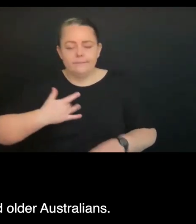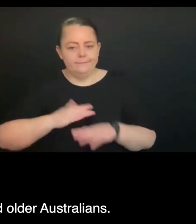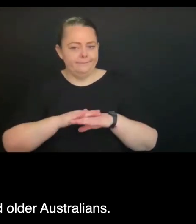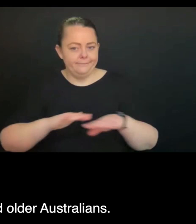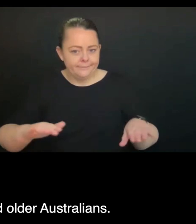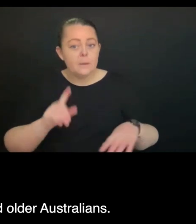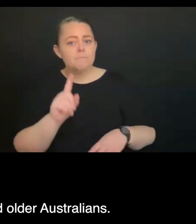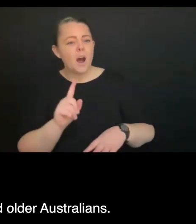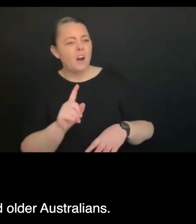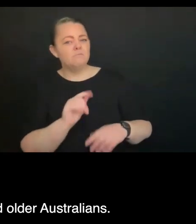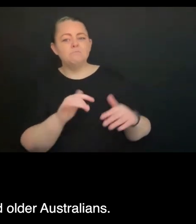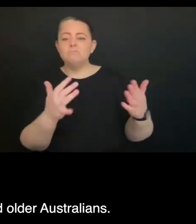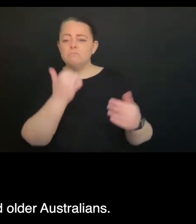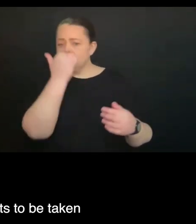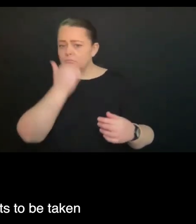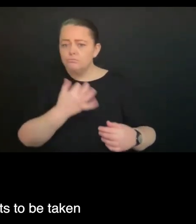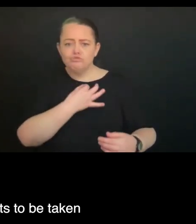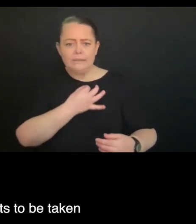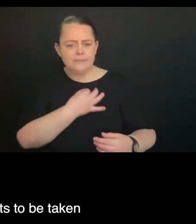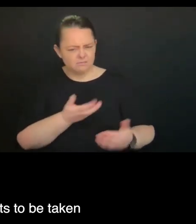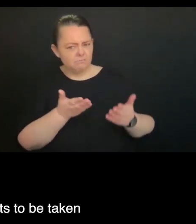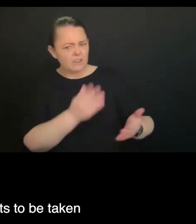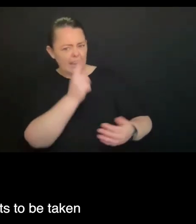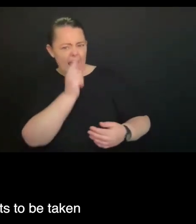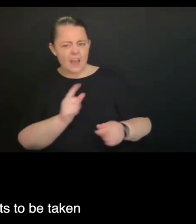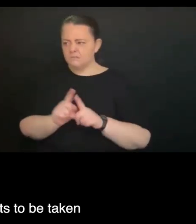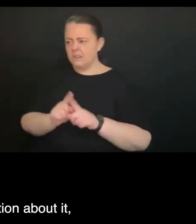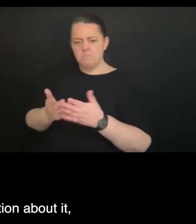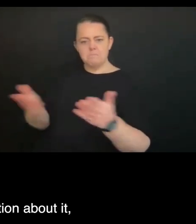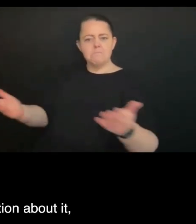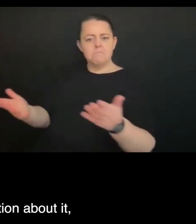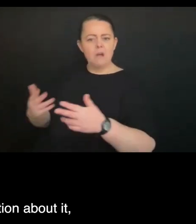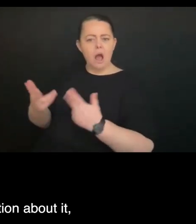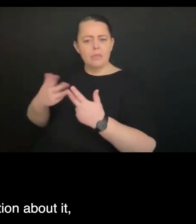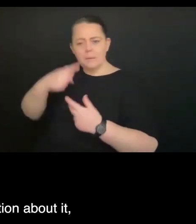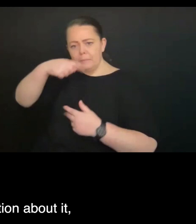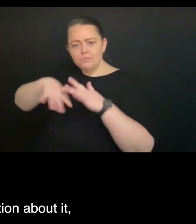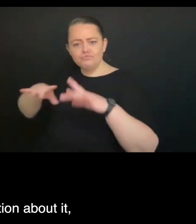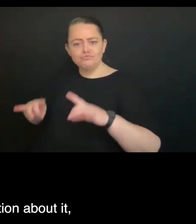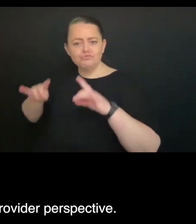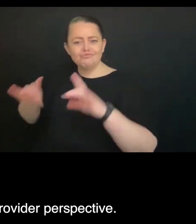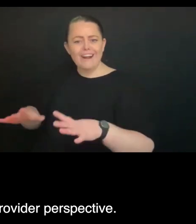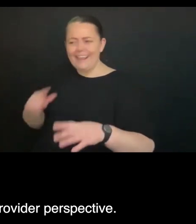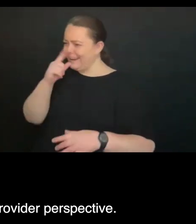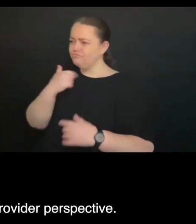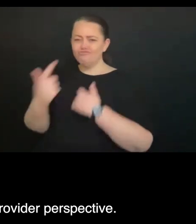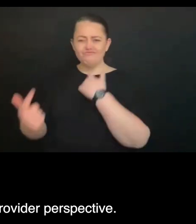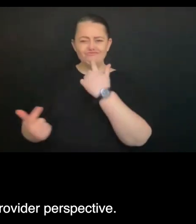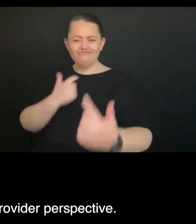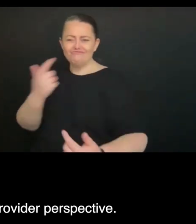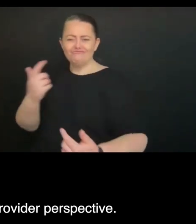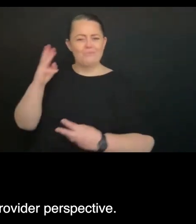and older Australians. It's where a particular risk risk to be taken, that there's been a conversation about it, the risk noted,